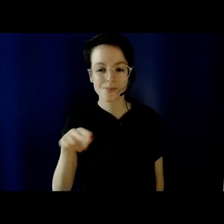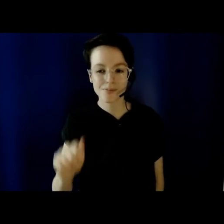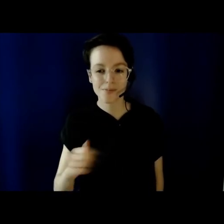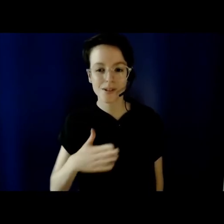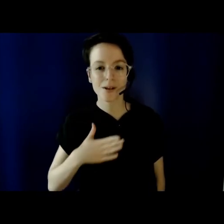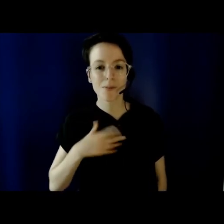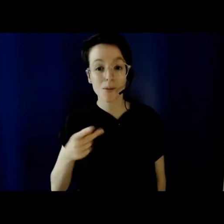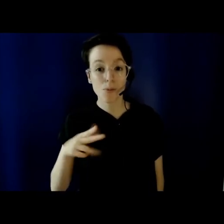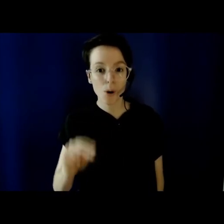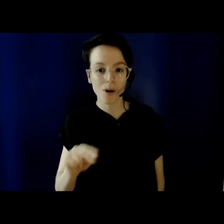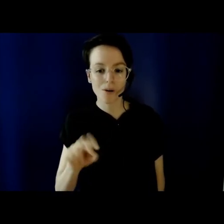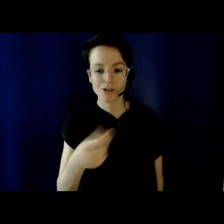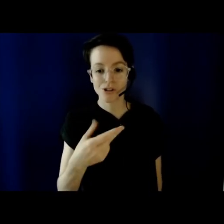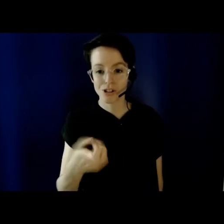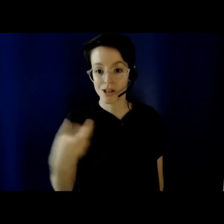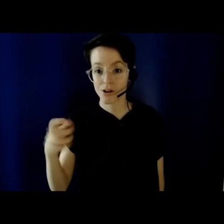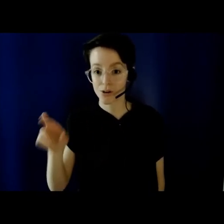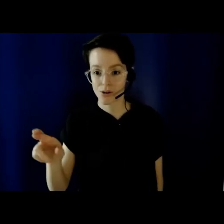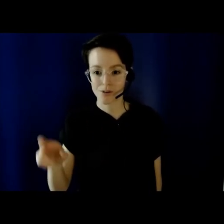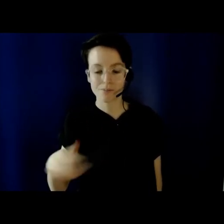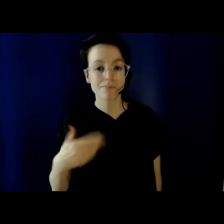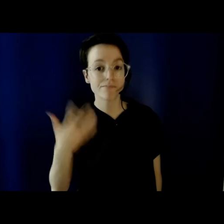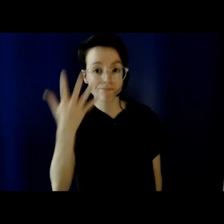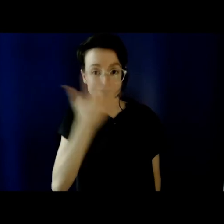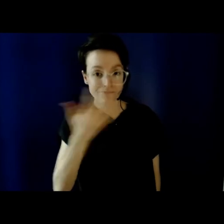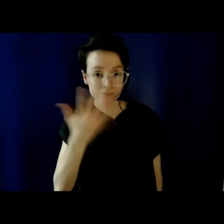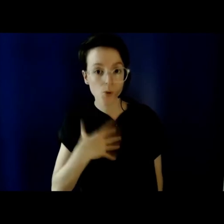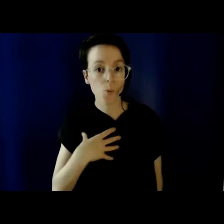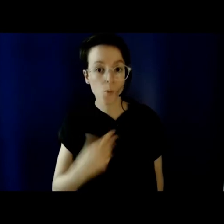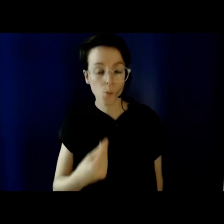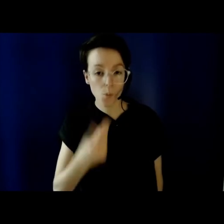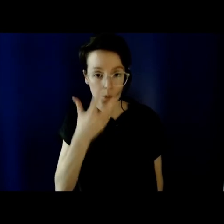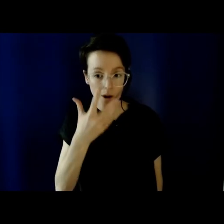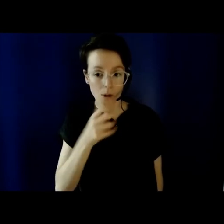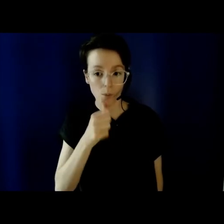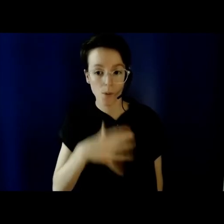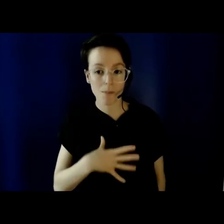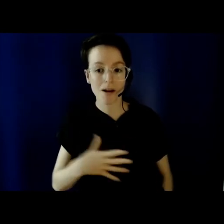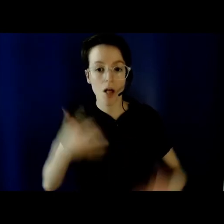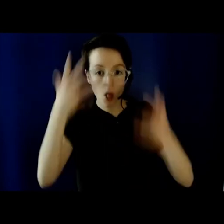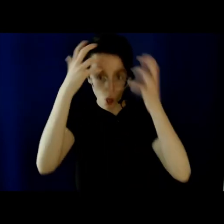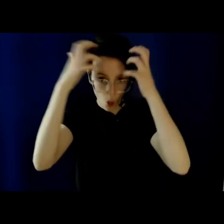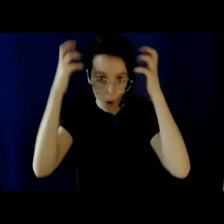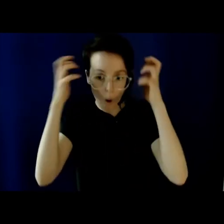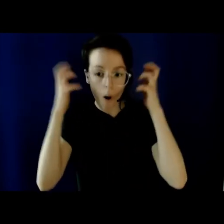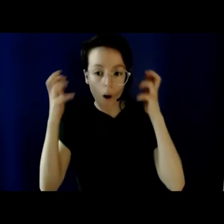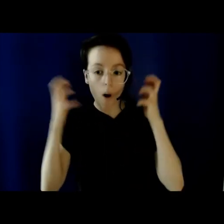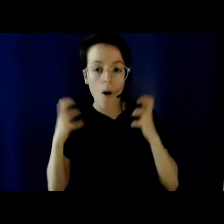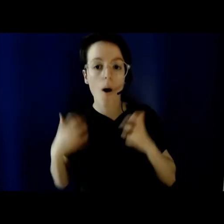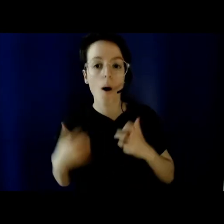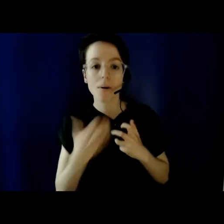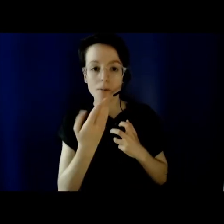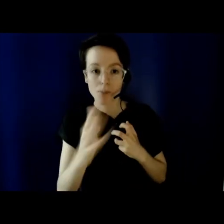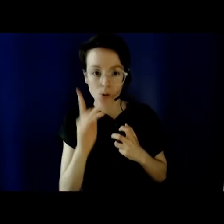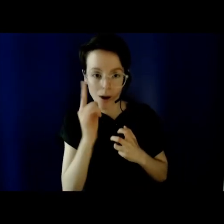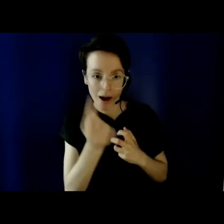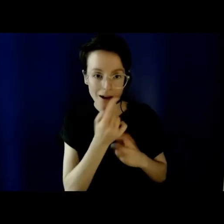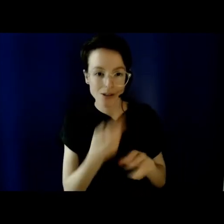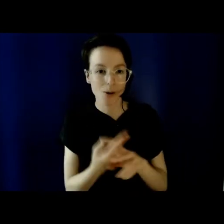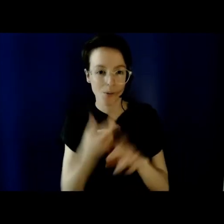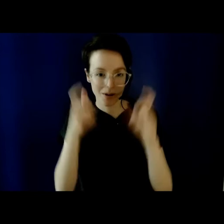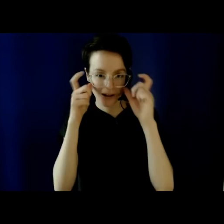her. I am a white woman with long brown curly hair, I have blue eyes, and I wear glasses.